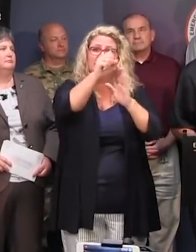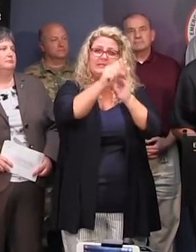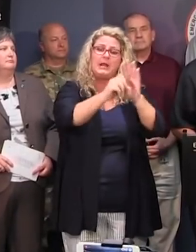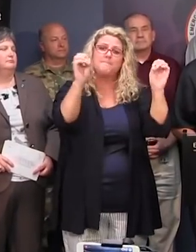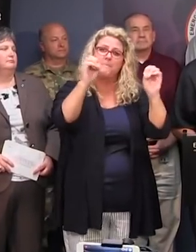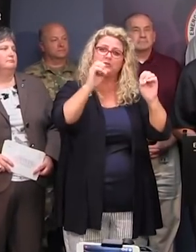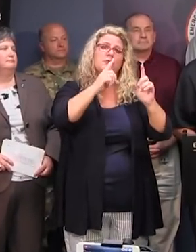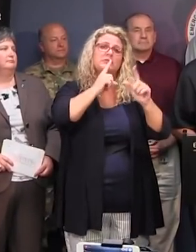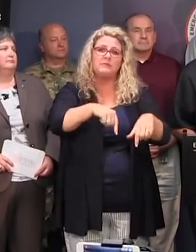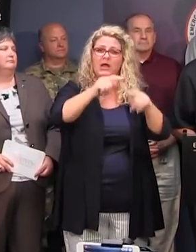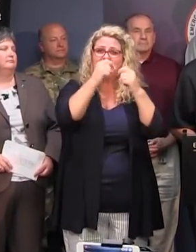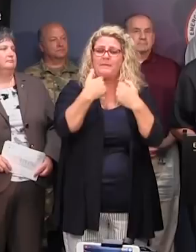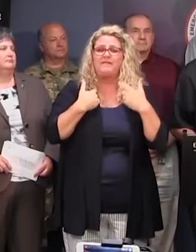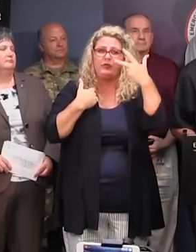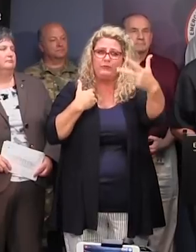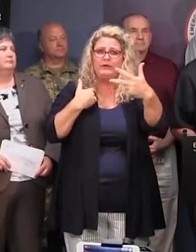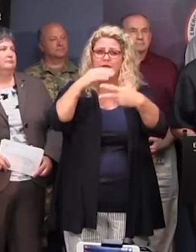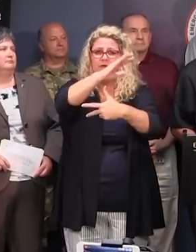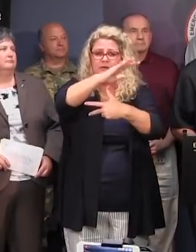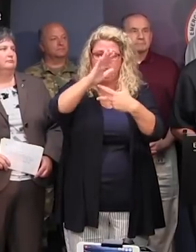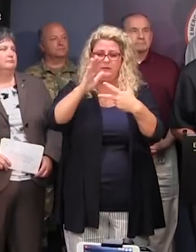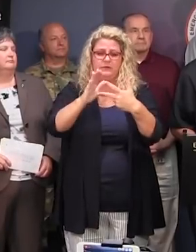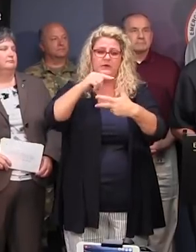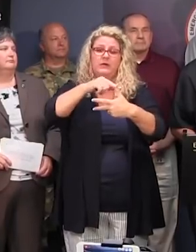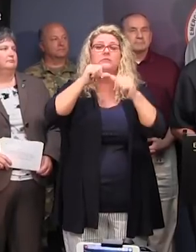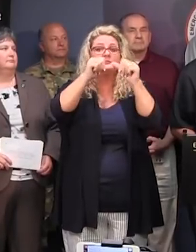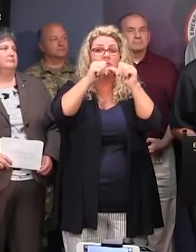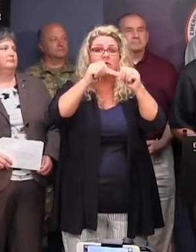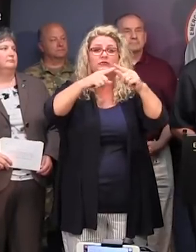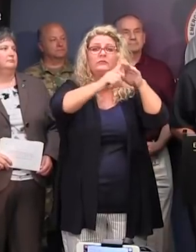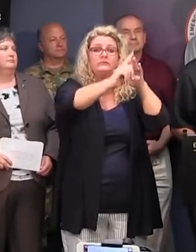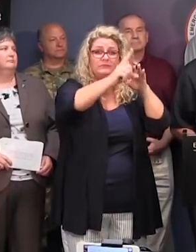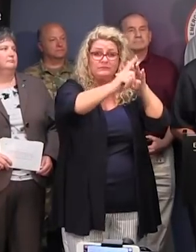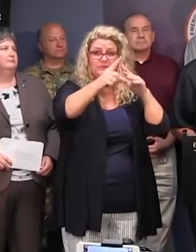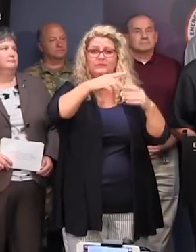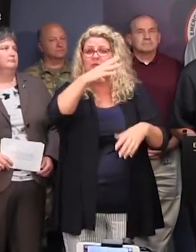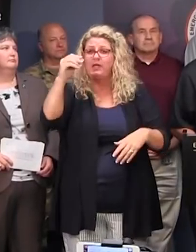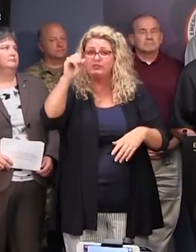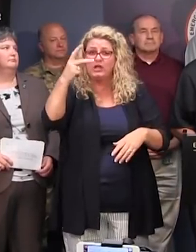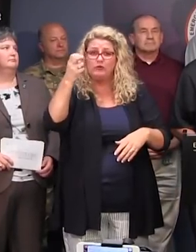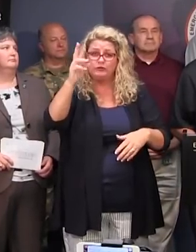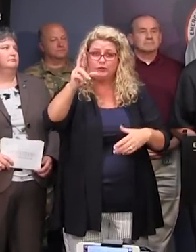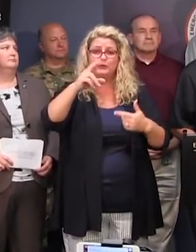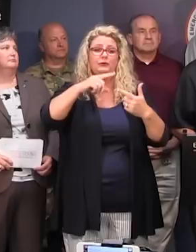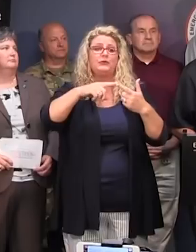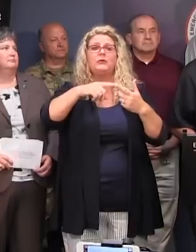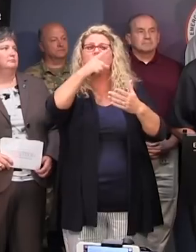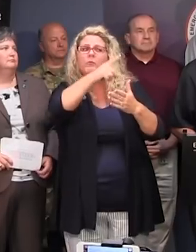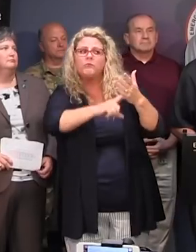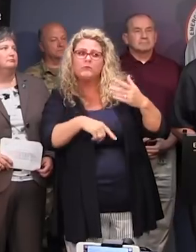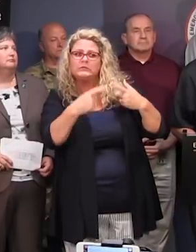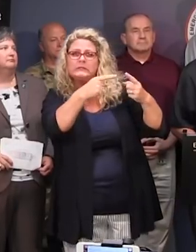Response Team has three priorities right now. One is the ongoing evacuation and sheltering mission. And then we'll go into the initial response